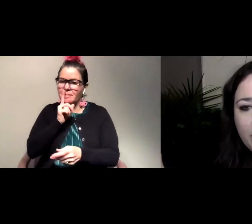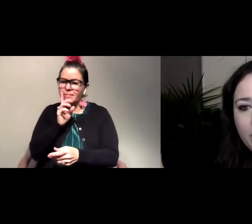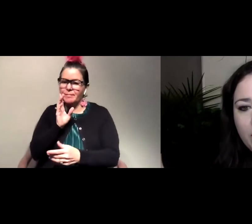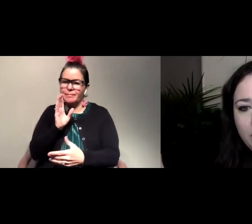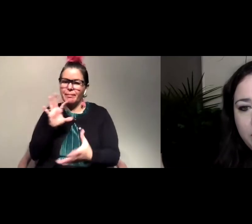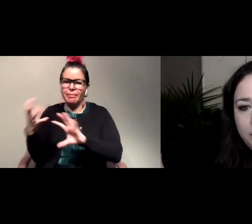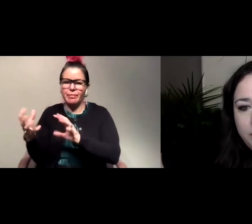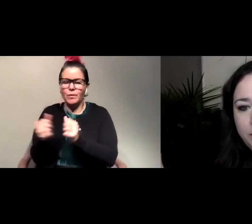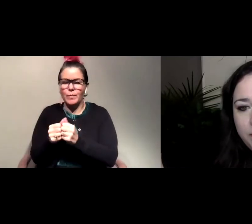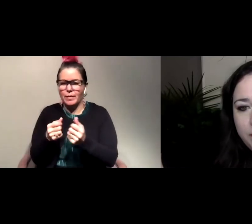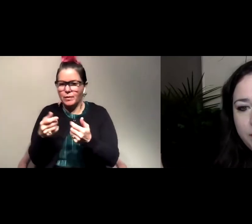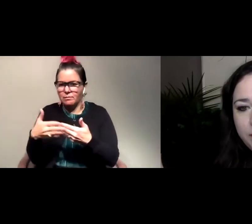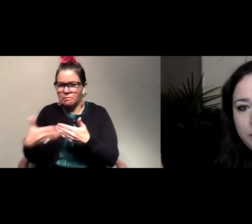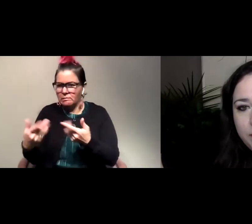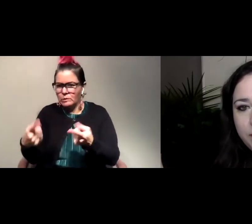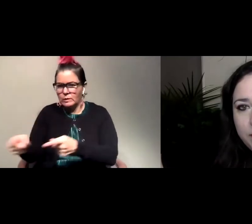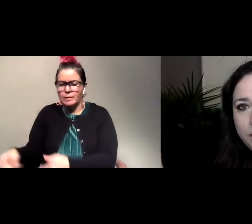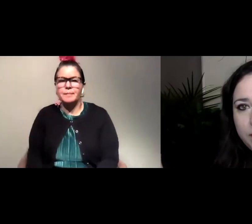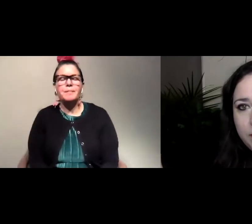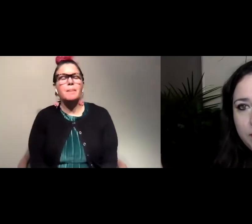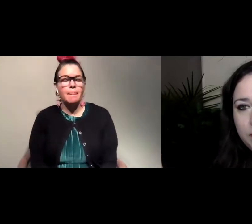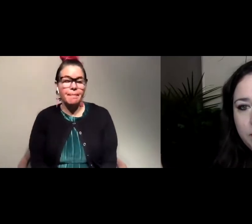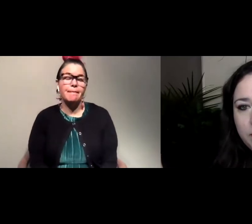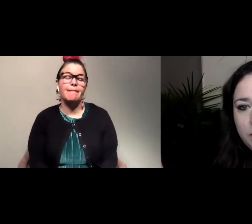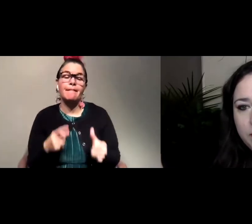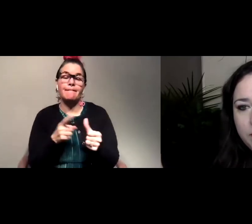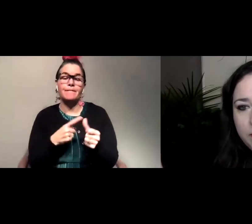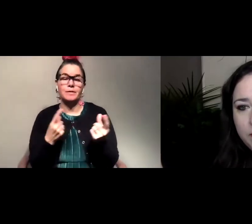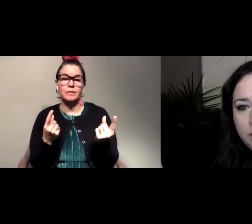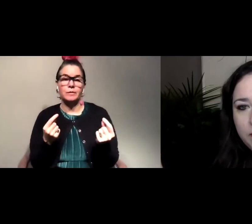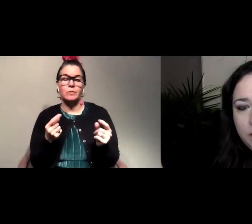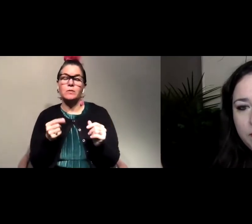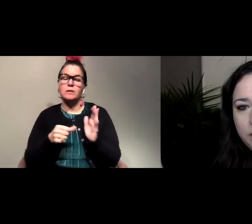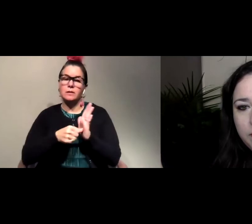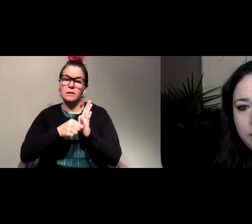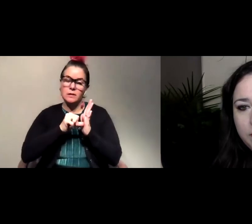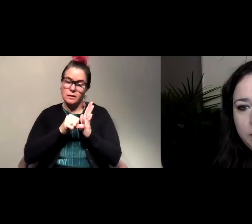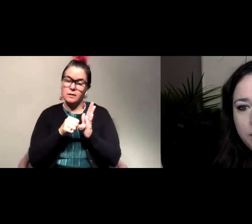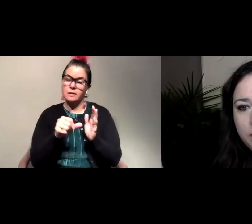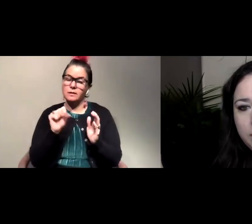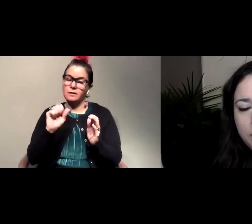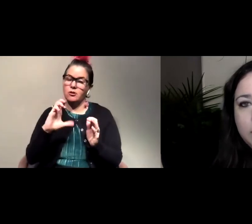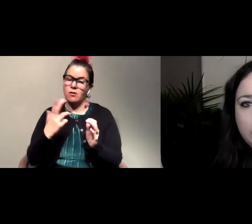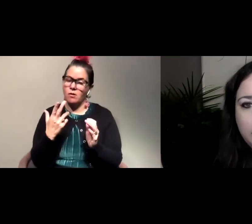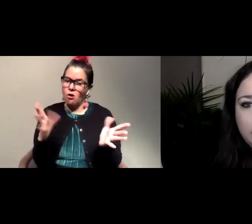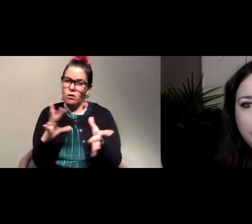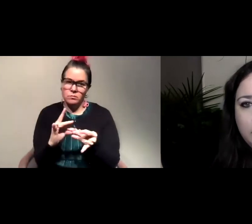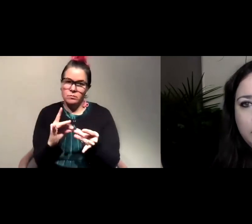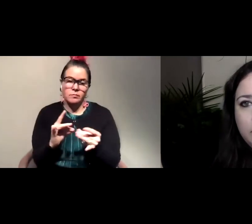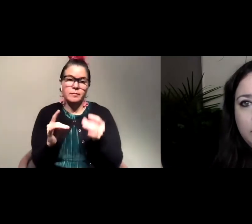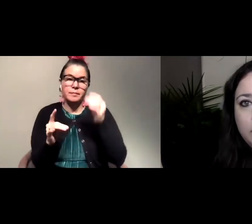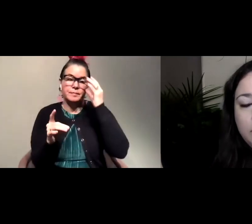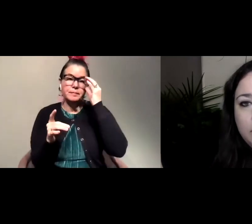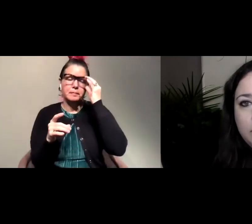yeah so the first thing I definitely want to reiterate what Sarah was talking about earlier about